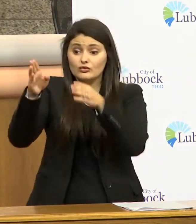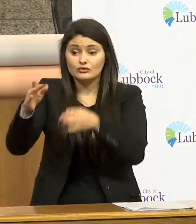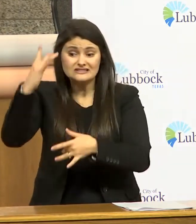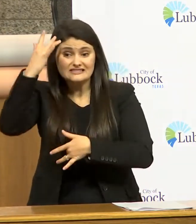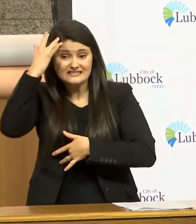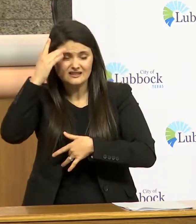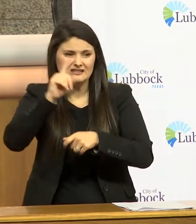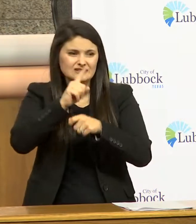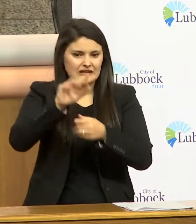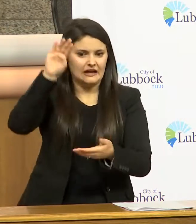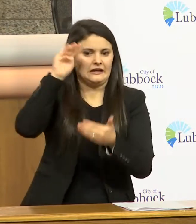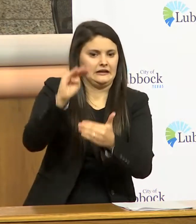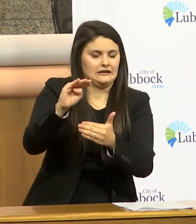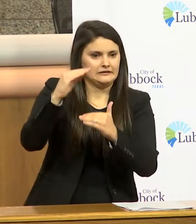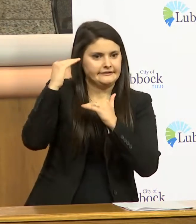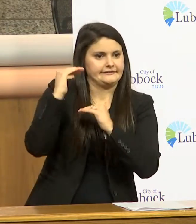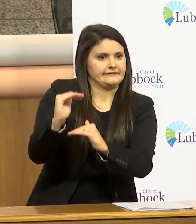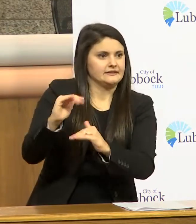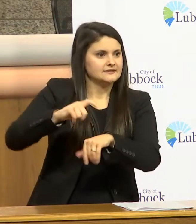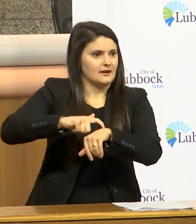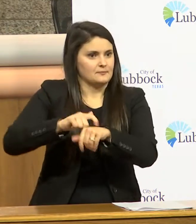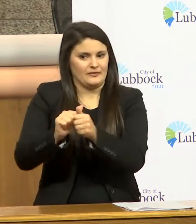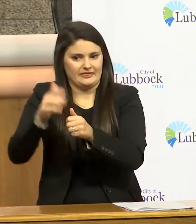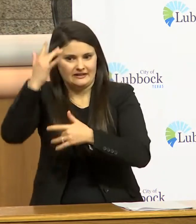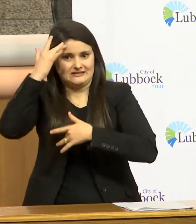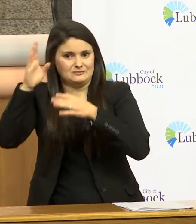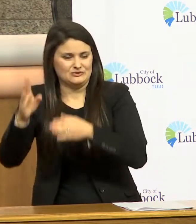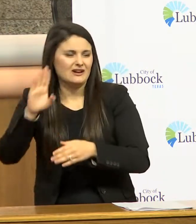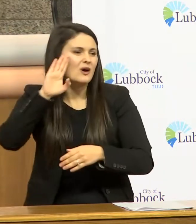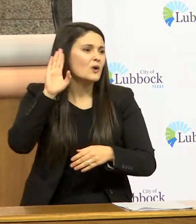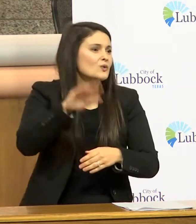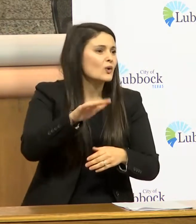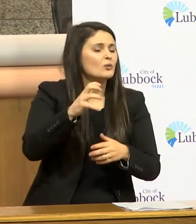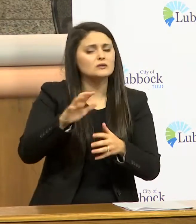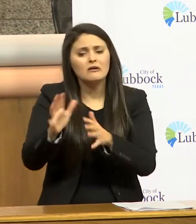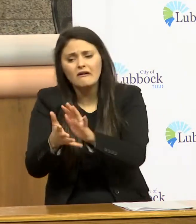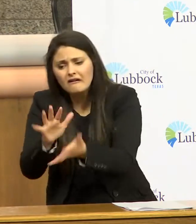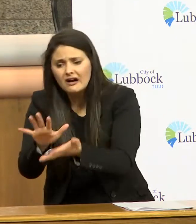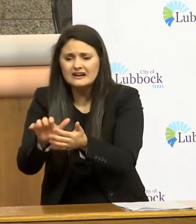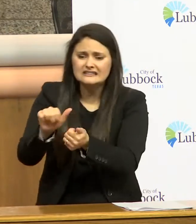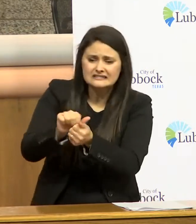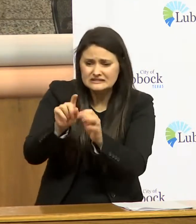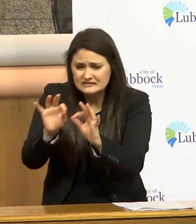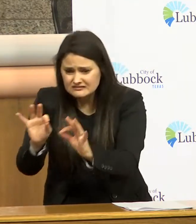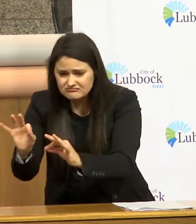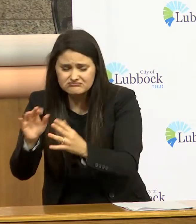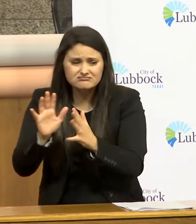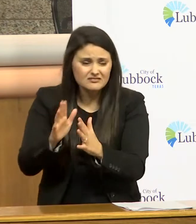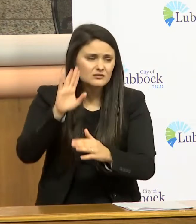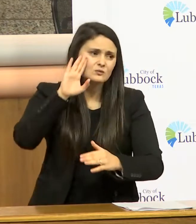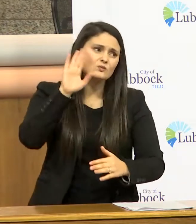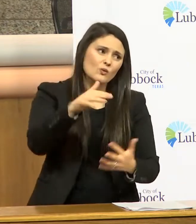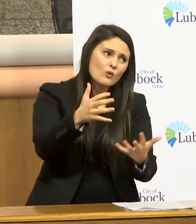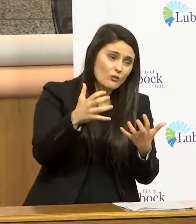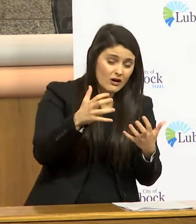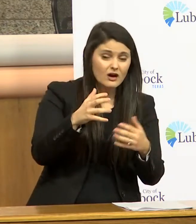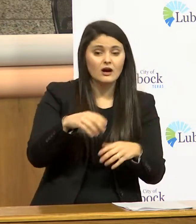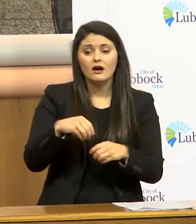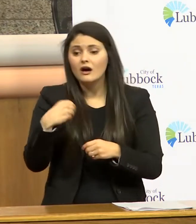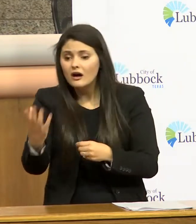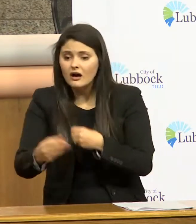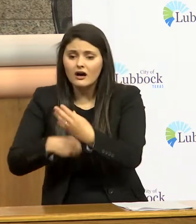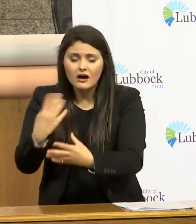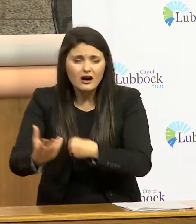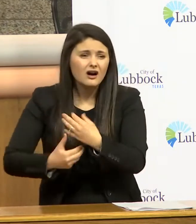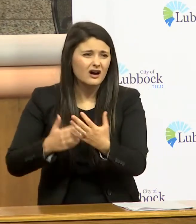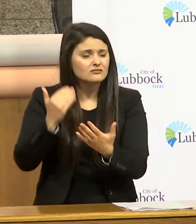little time in the room as possible I know that you want to go over there and rub their head and rub their back and make them feel better and handle them another glass